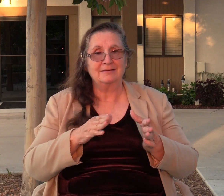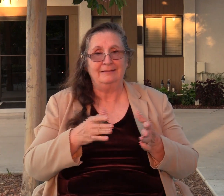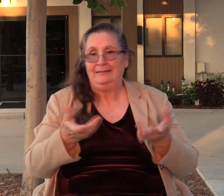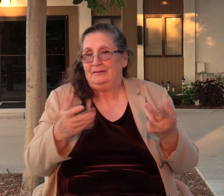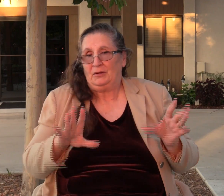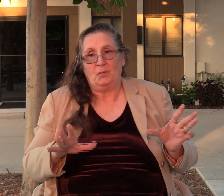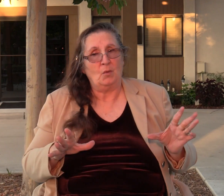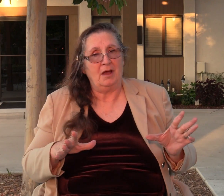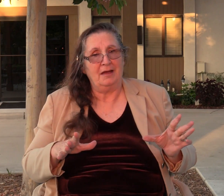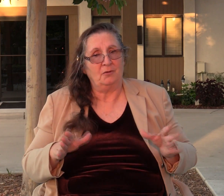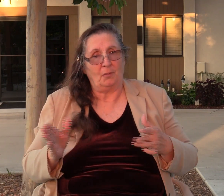intended to be leaders.